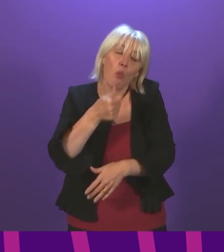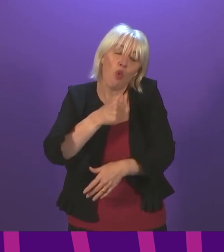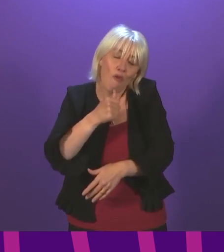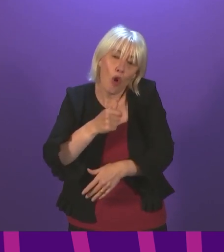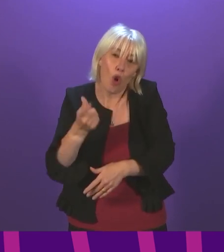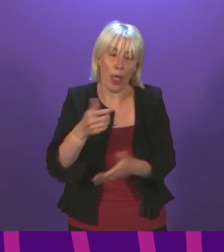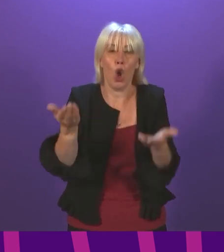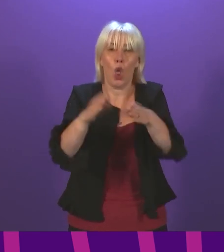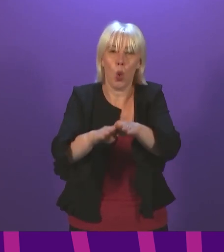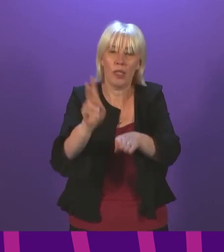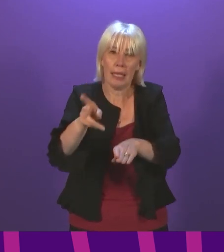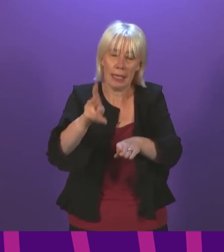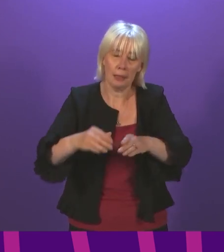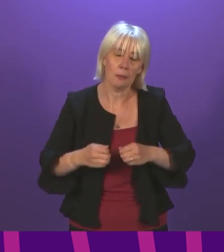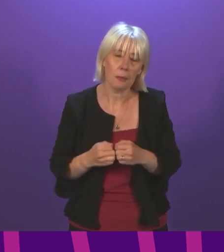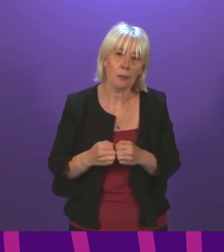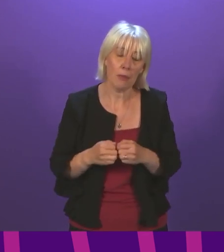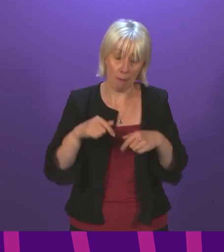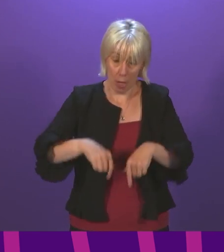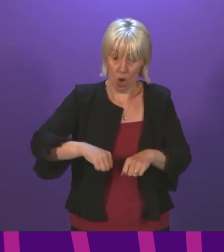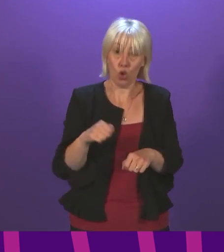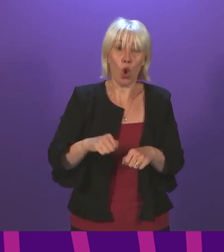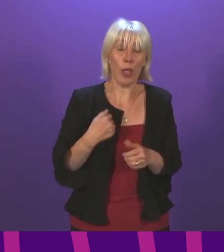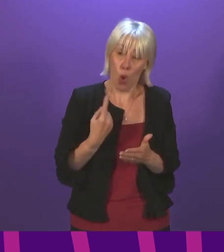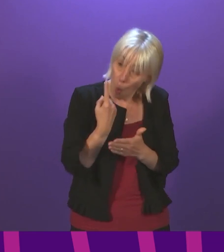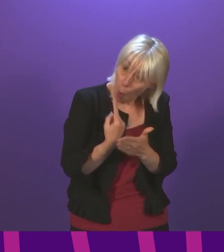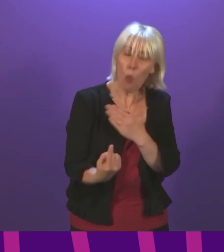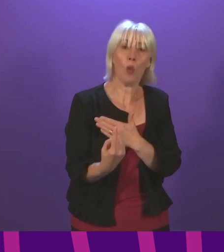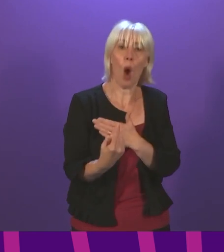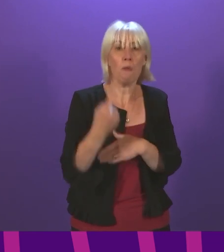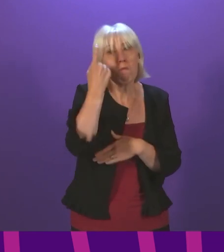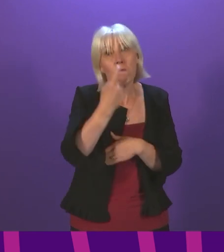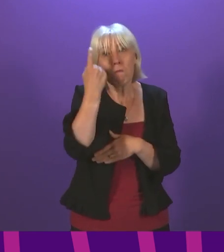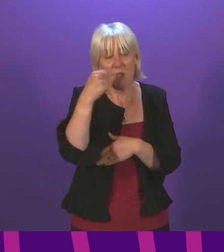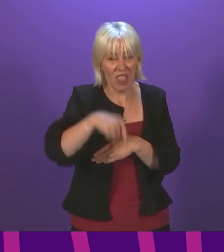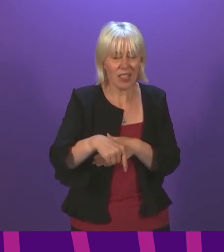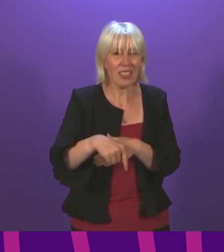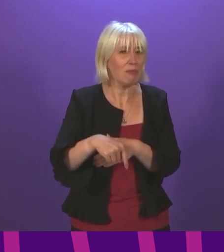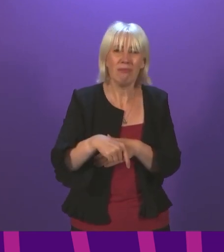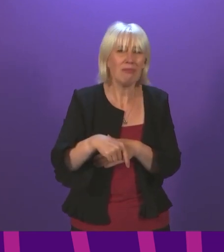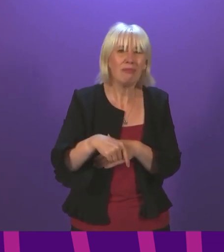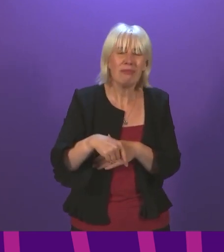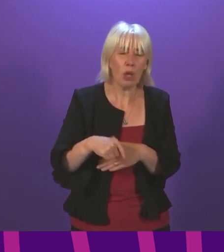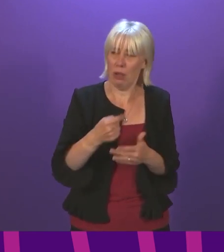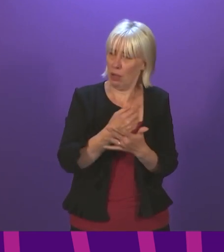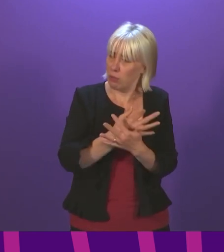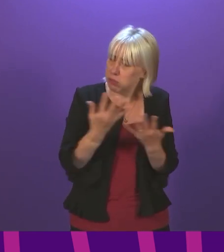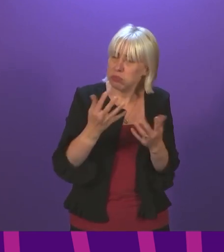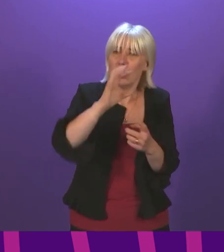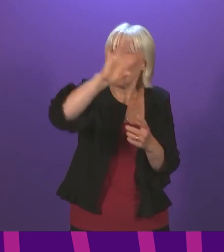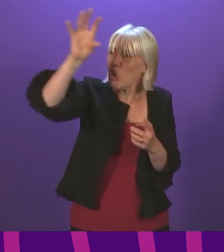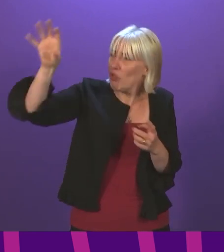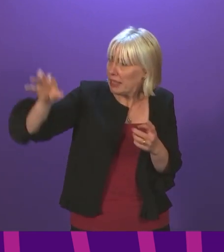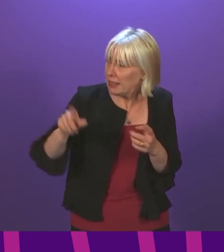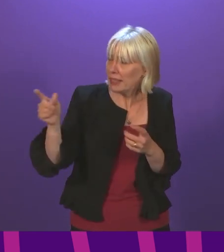And, of course, you know, this is something that Scotland is not alone in considering. Many, an increasing number of countries across